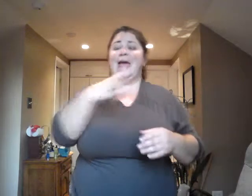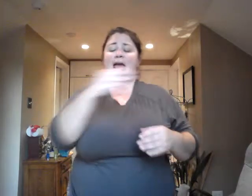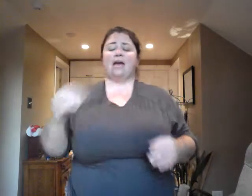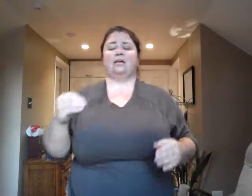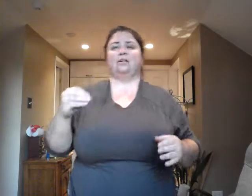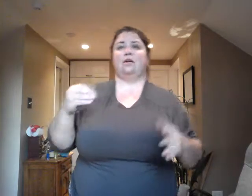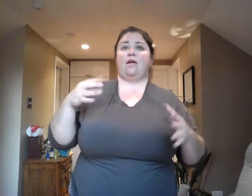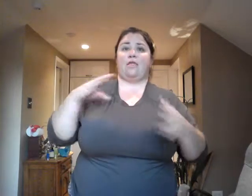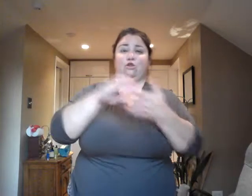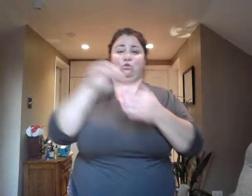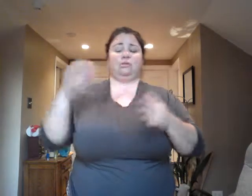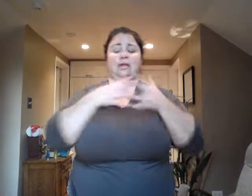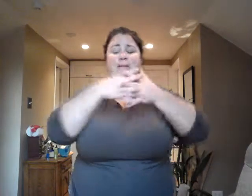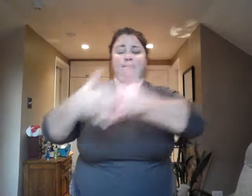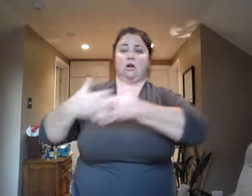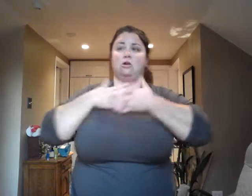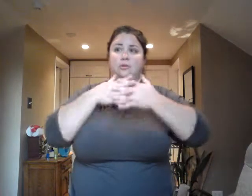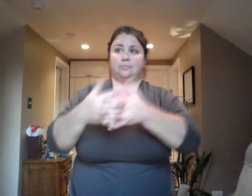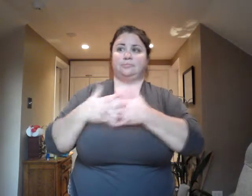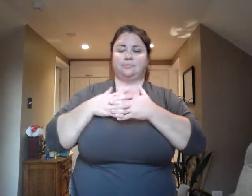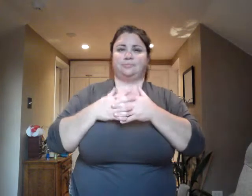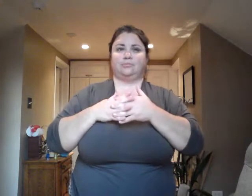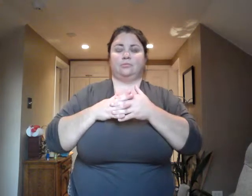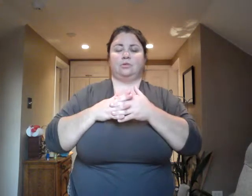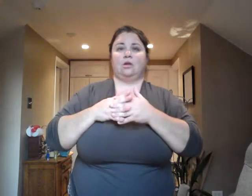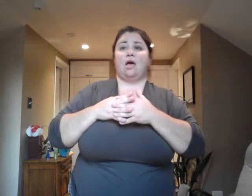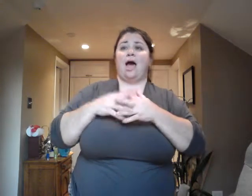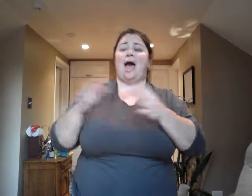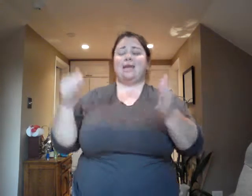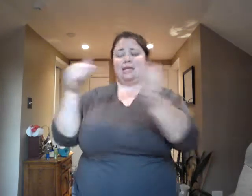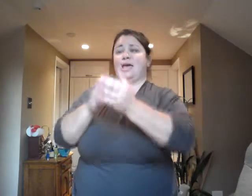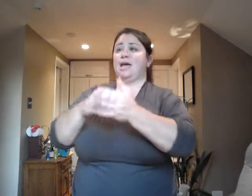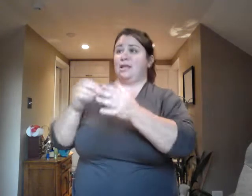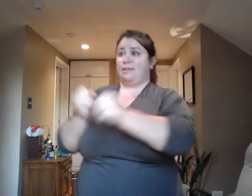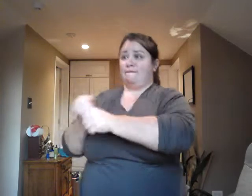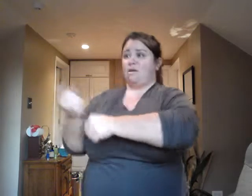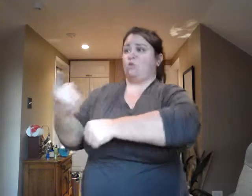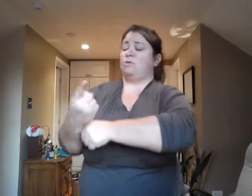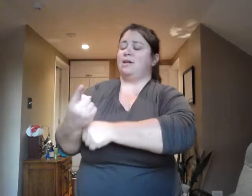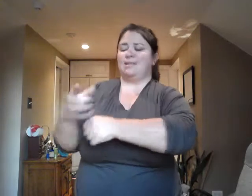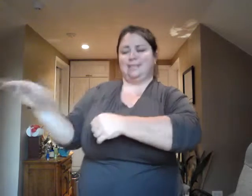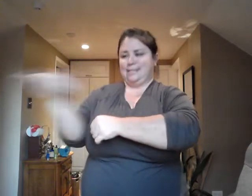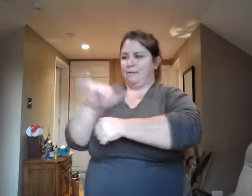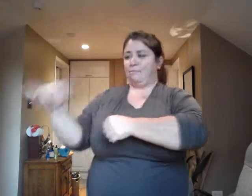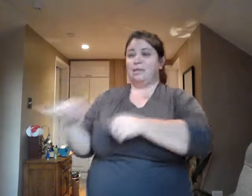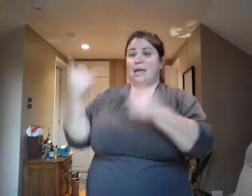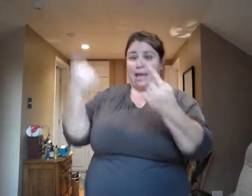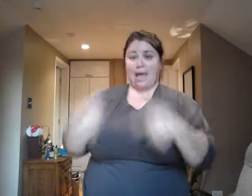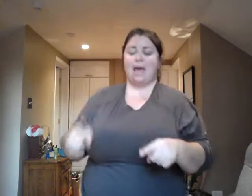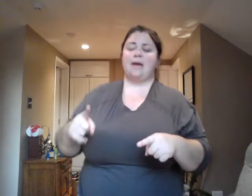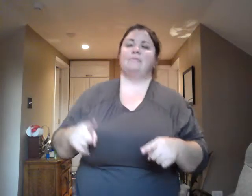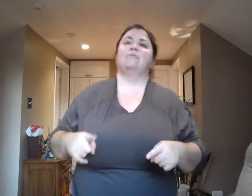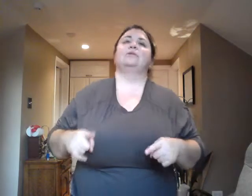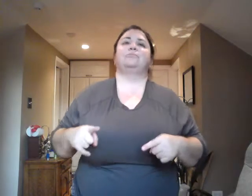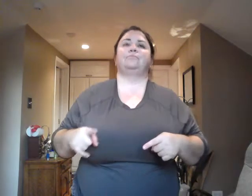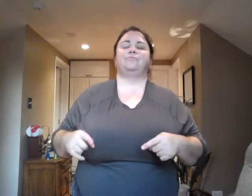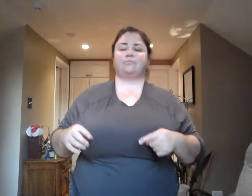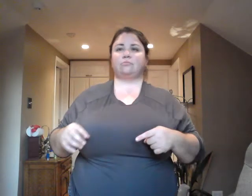were brought in again. They were informed that this had been an experiment, and that the students had actually been selected